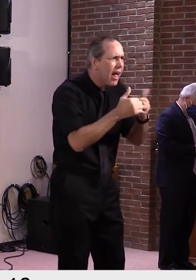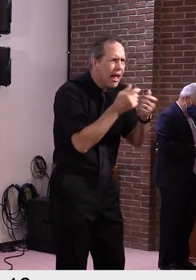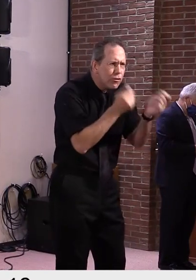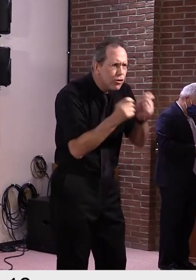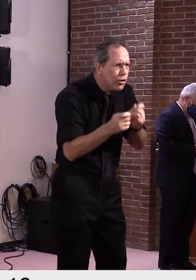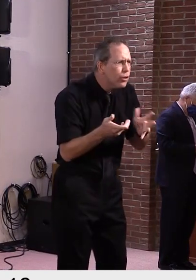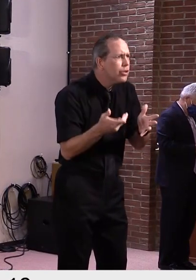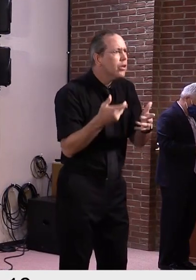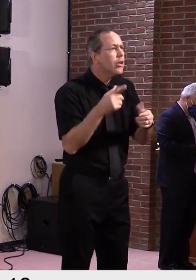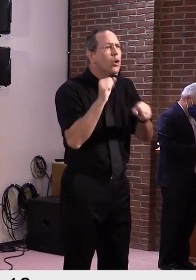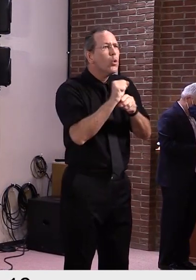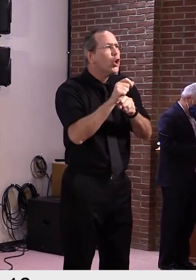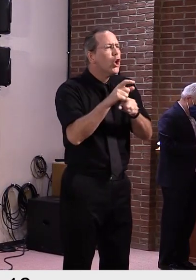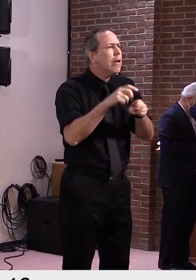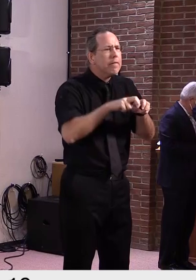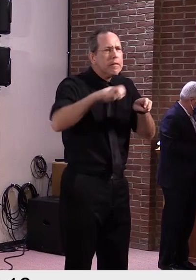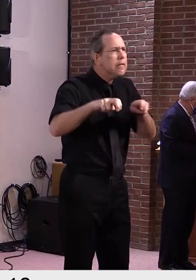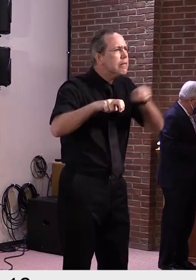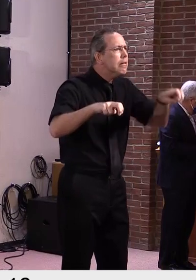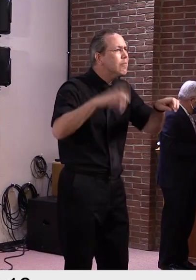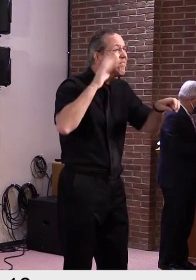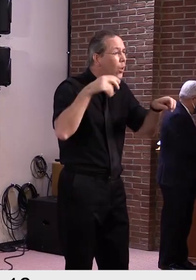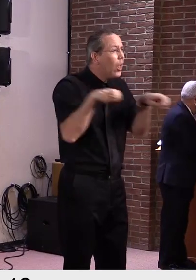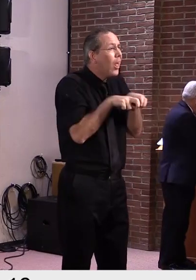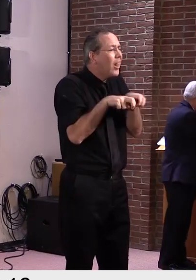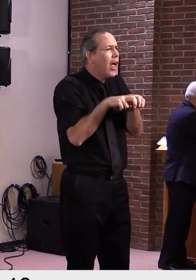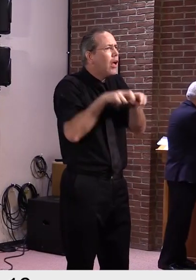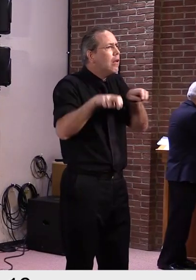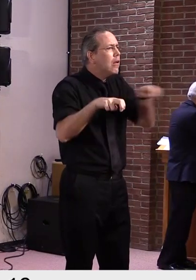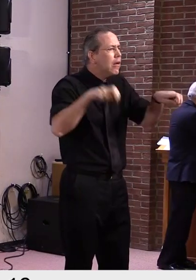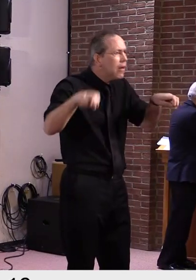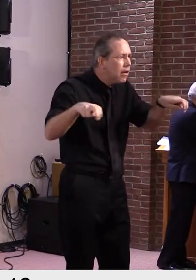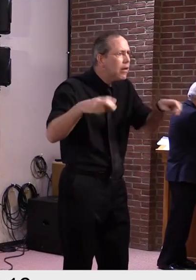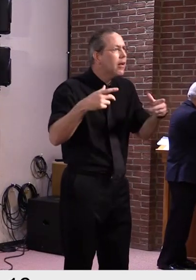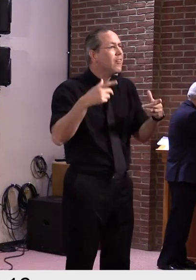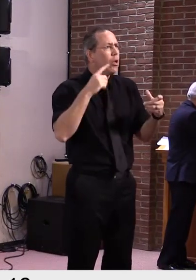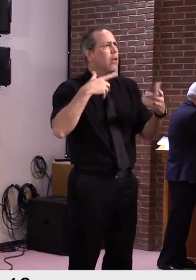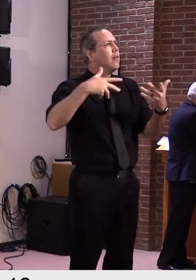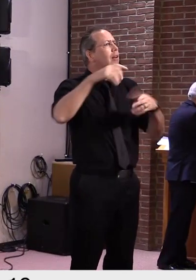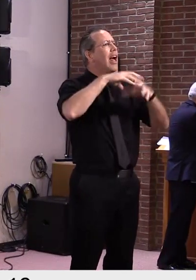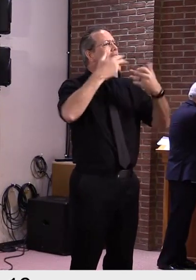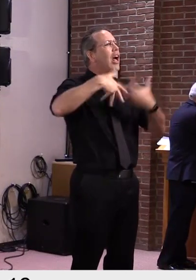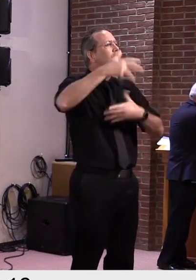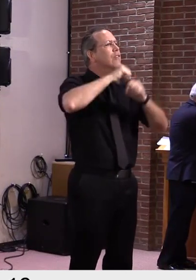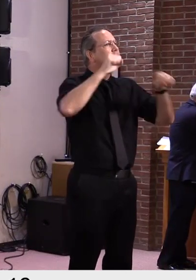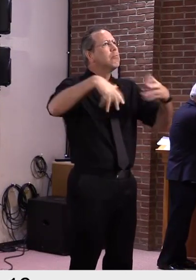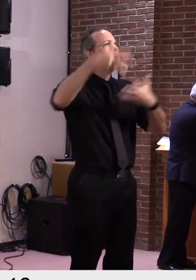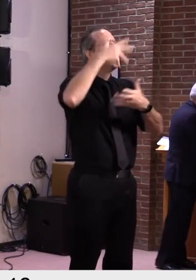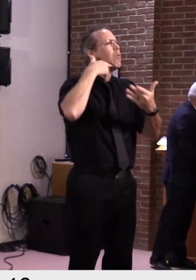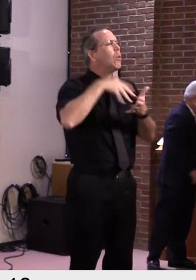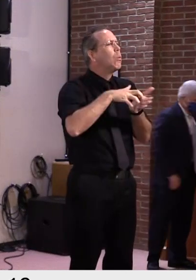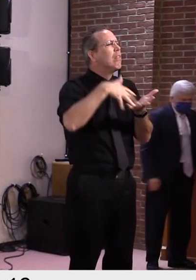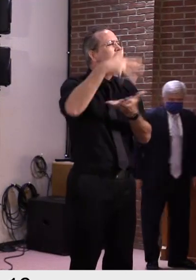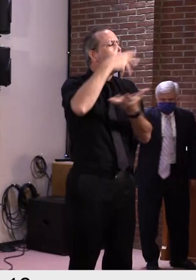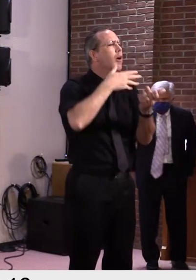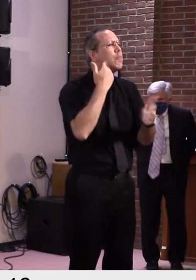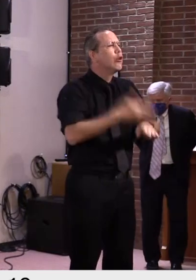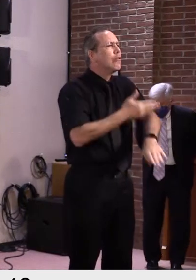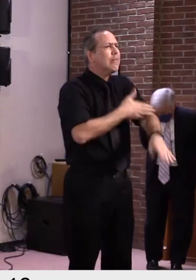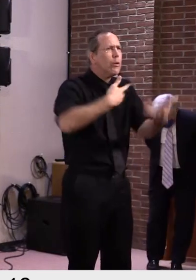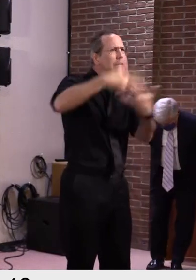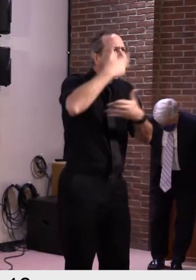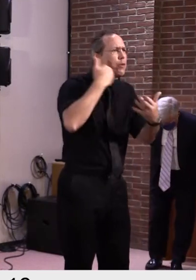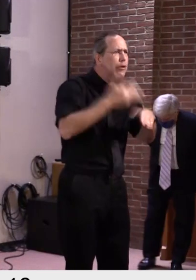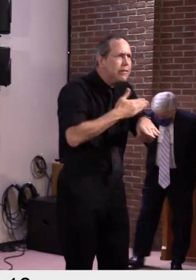schedules, wearing masks, improving ventilation, and helping customers stay six feet apart. Five